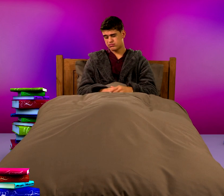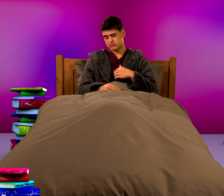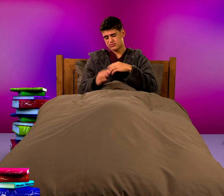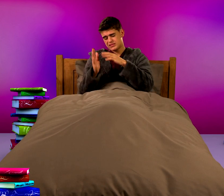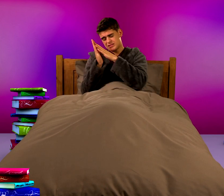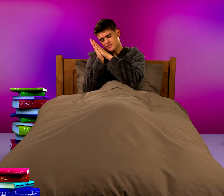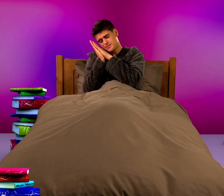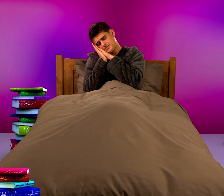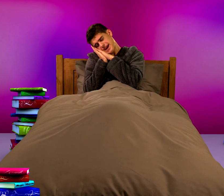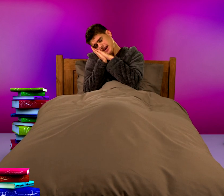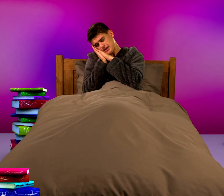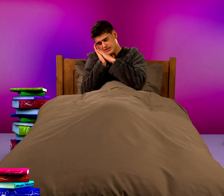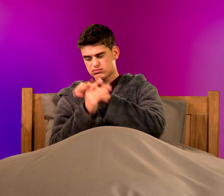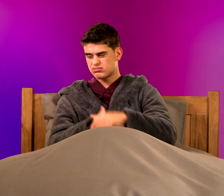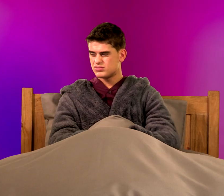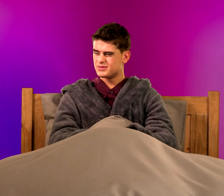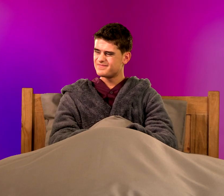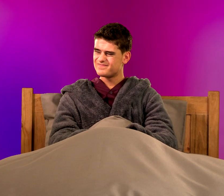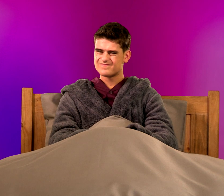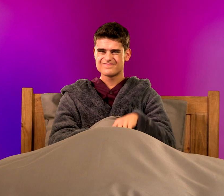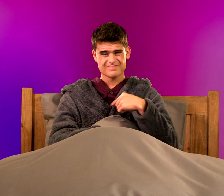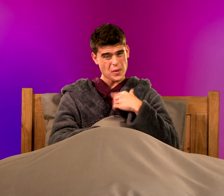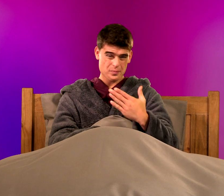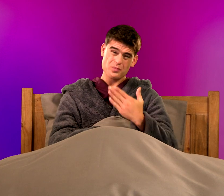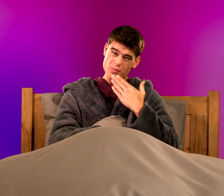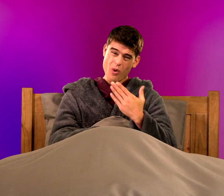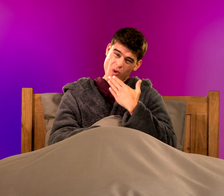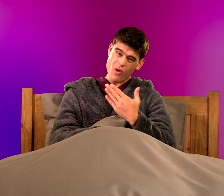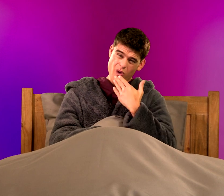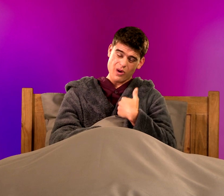So I'm in bed. It's going to be boring.